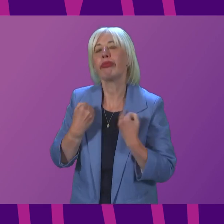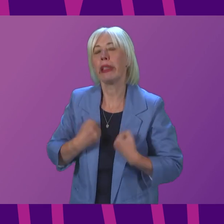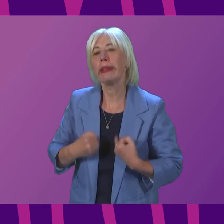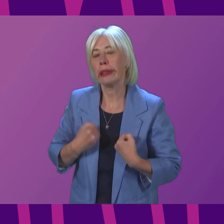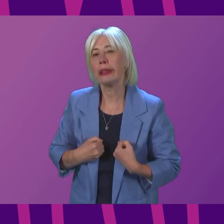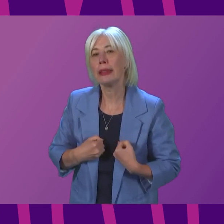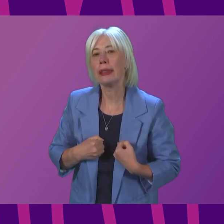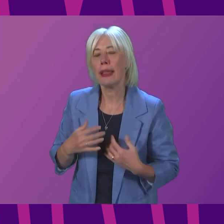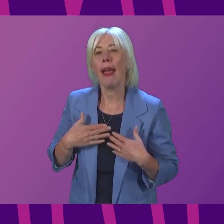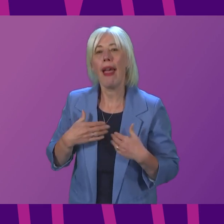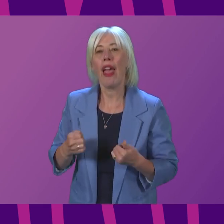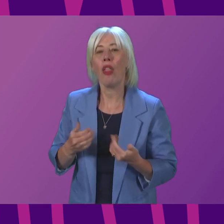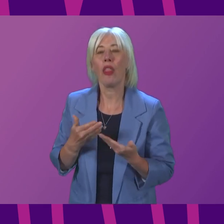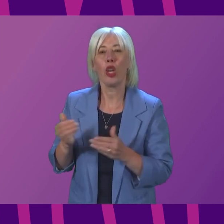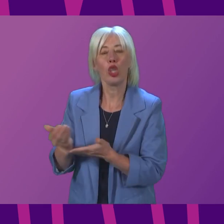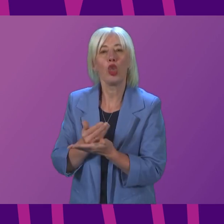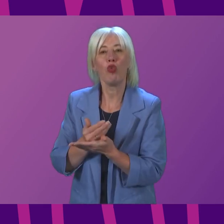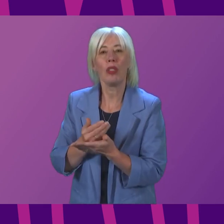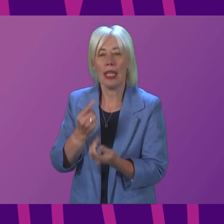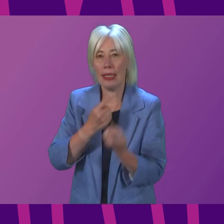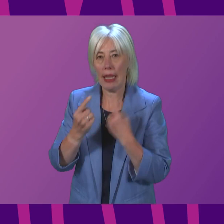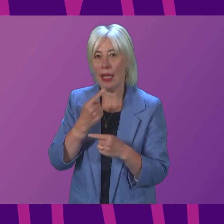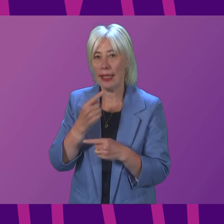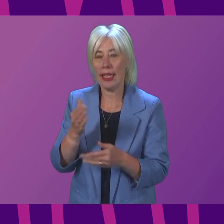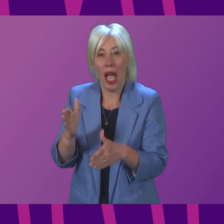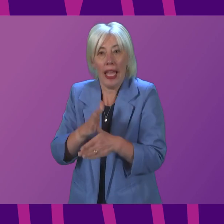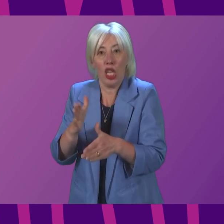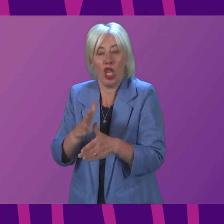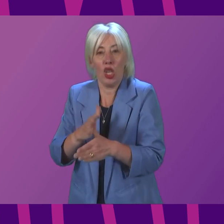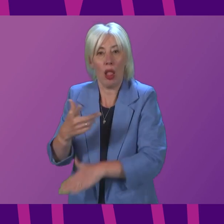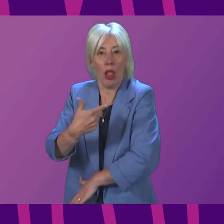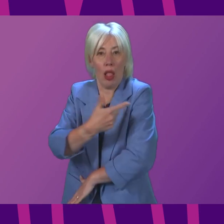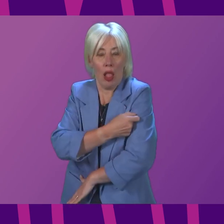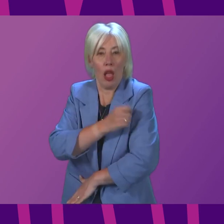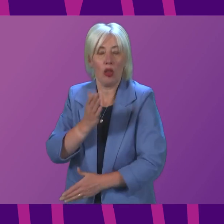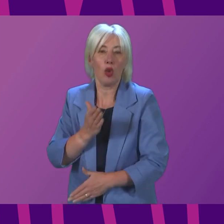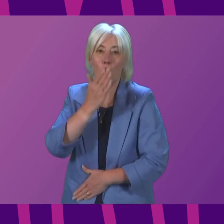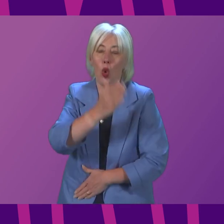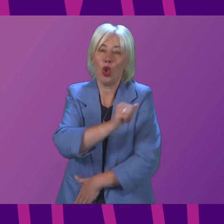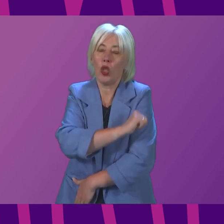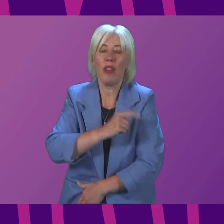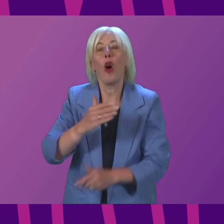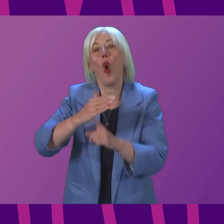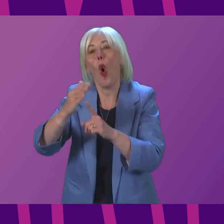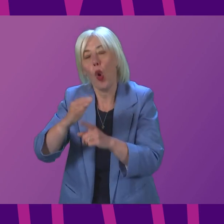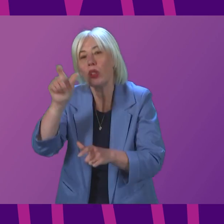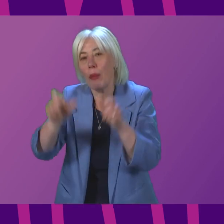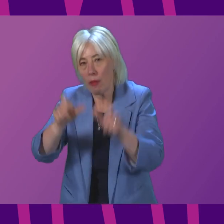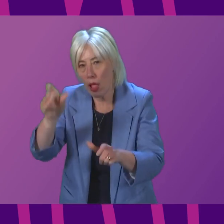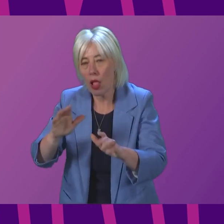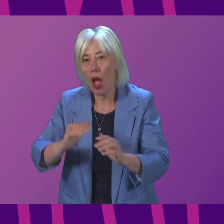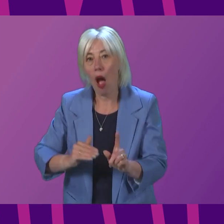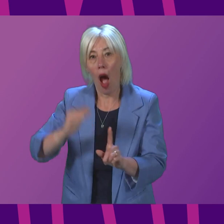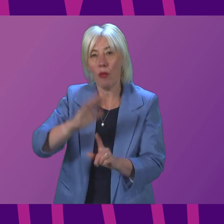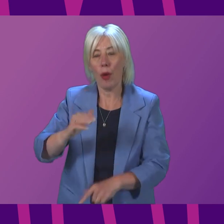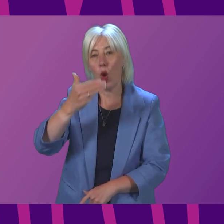Recently published Health Security Agency data indicates that initial vaccine effectiveness against hospitalisation of older people increases to around 90